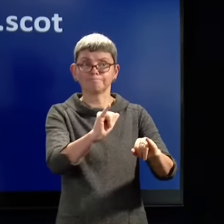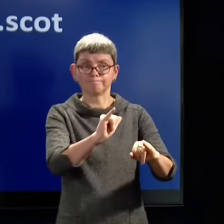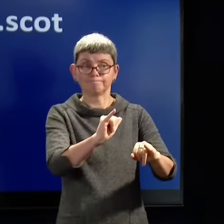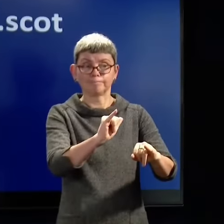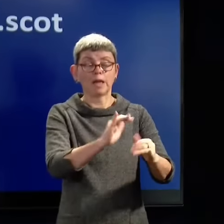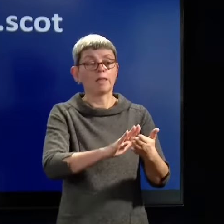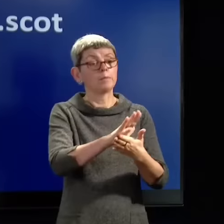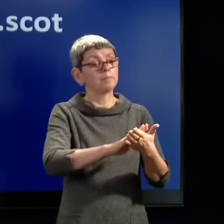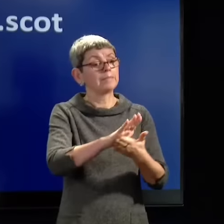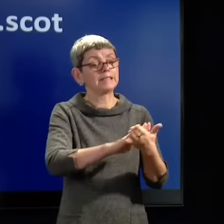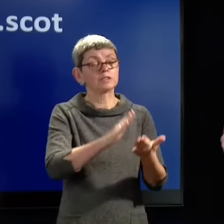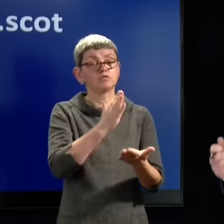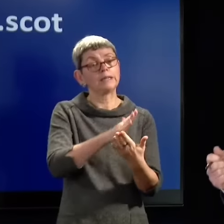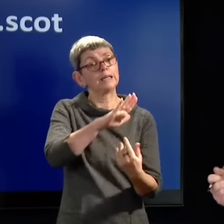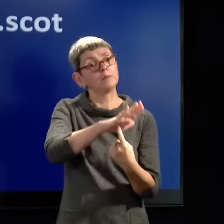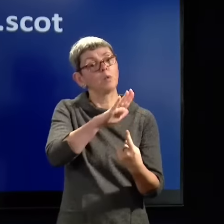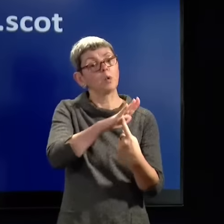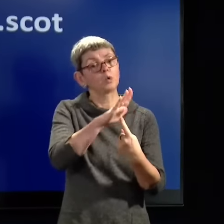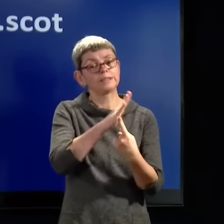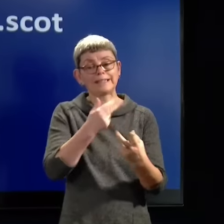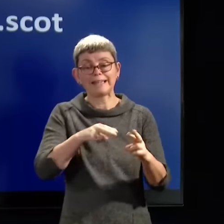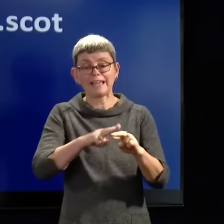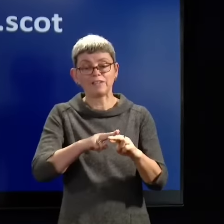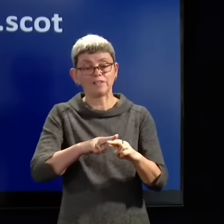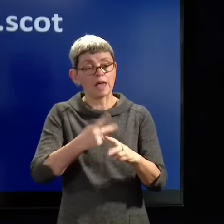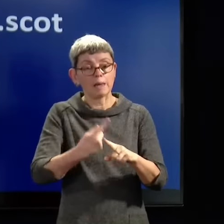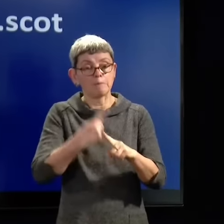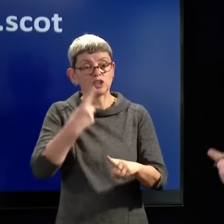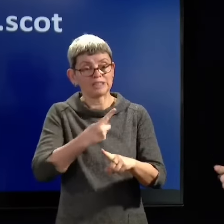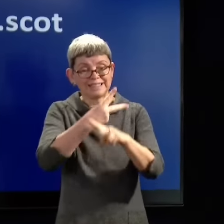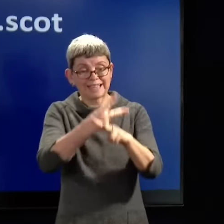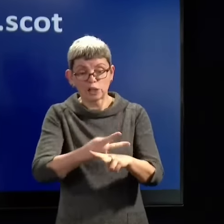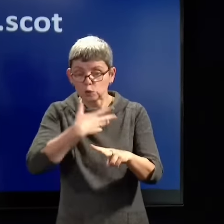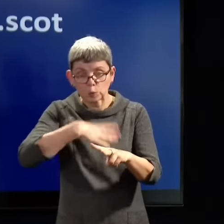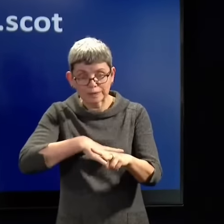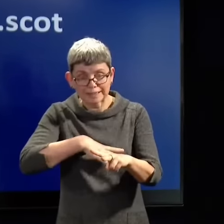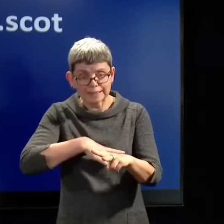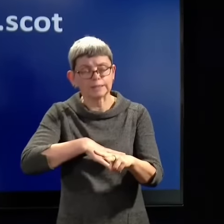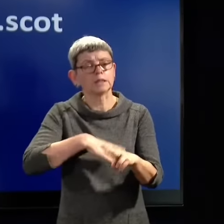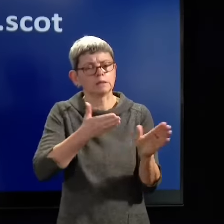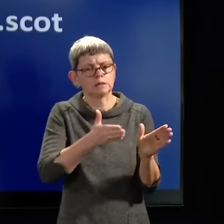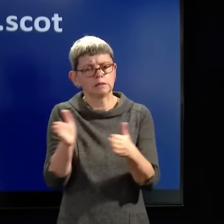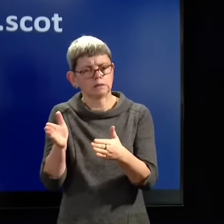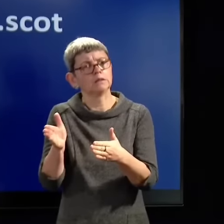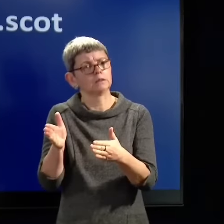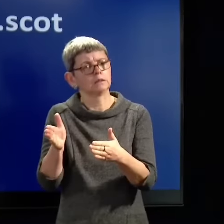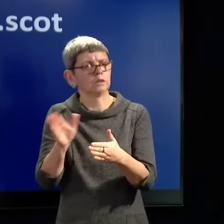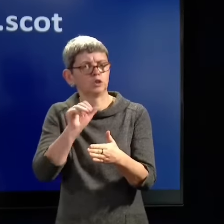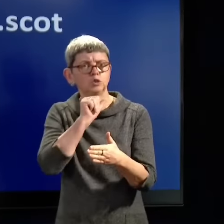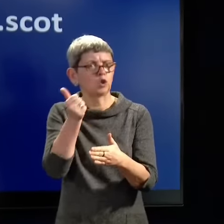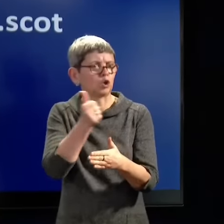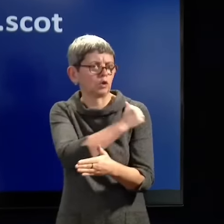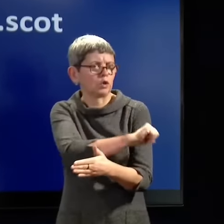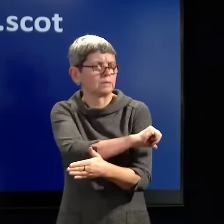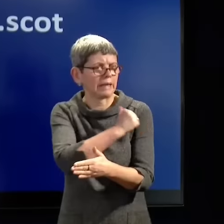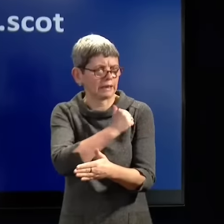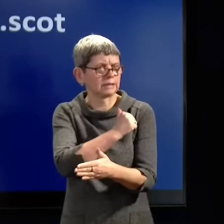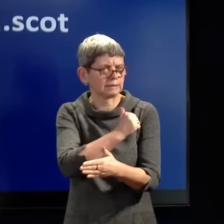care for those who don't need emergency care, and we find routes out of emergency care for those who are safe to be moved on. We're absolutely tackling that. Yeah.